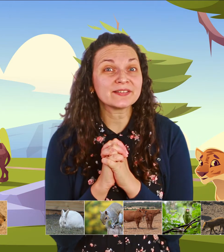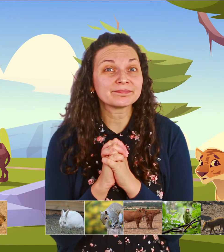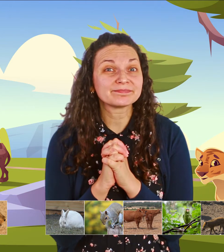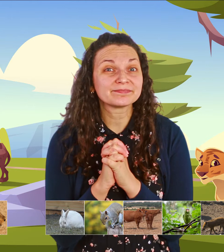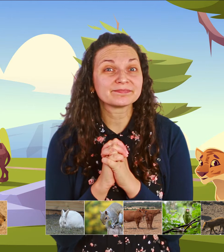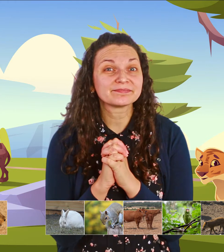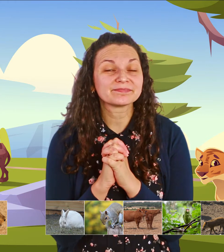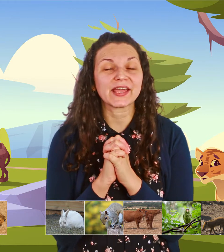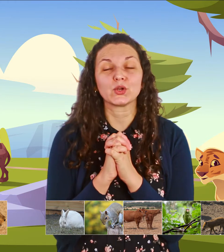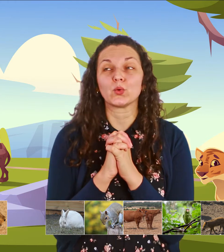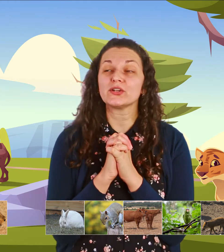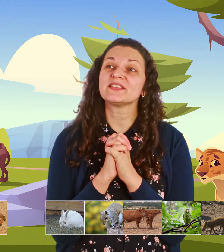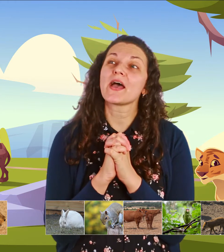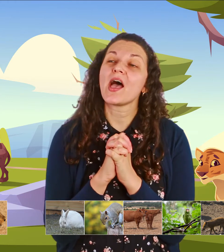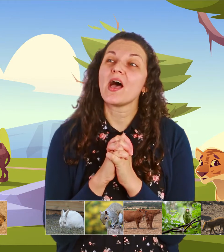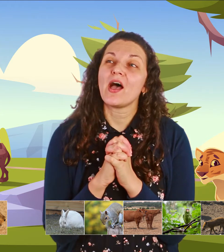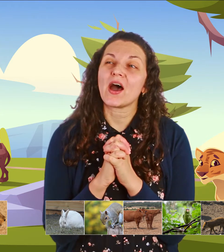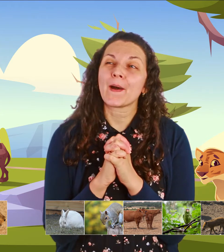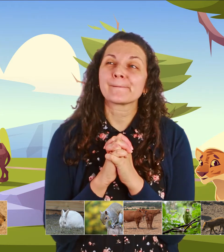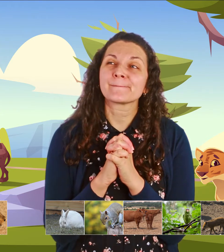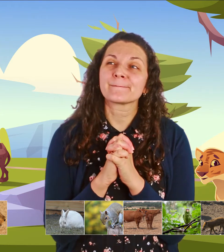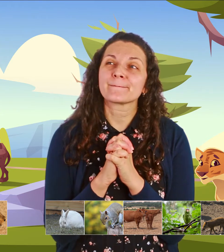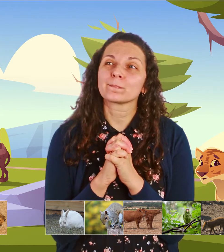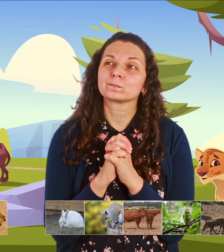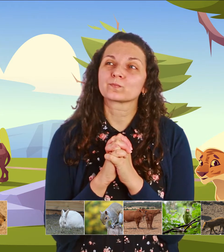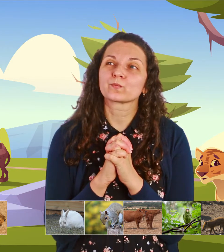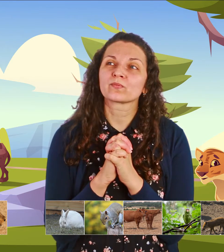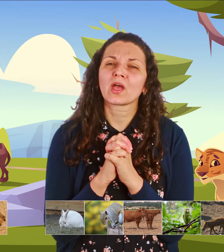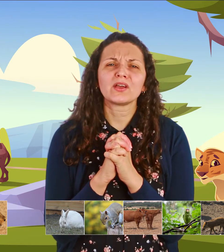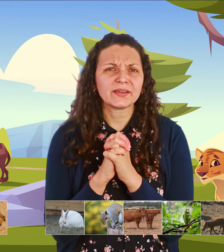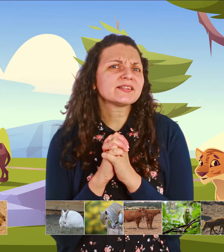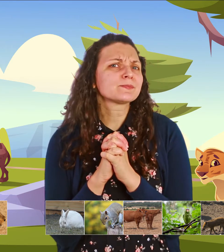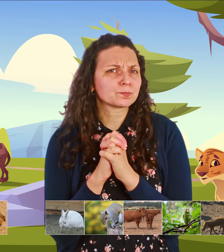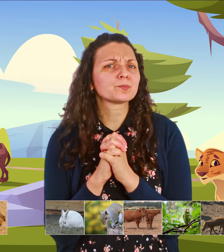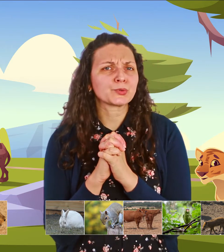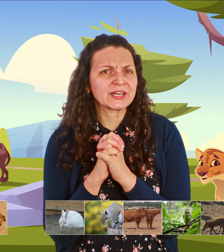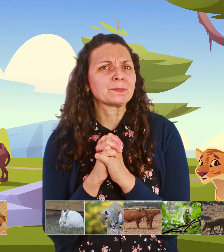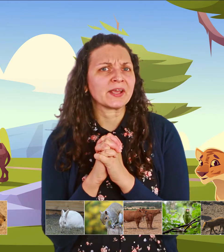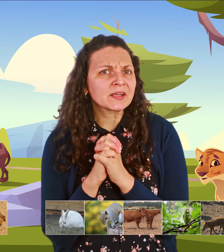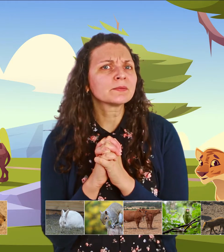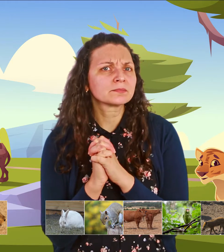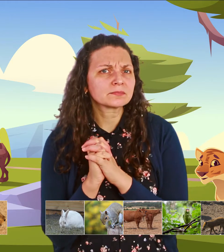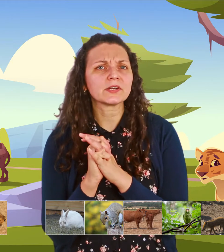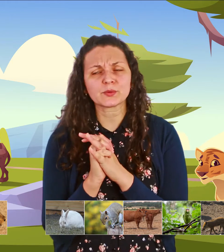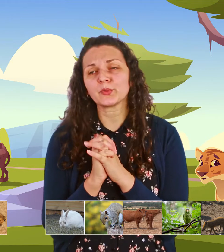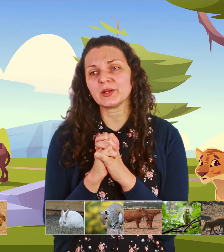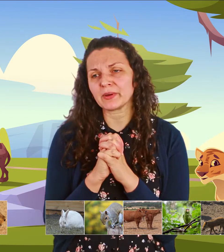in the woods um it's pretty big it's a pretty big